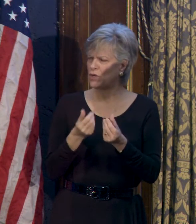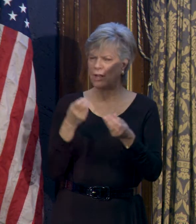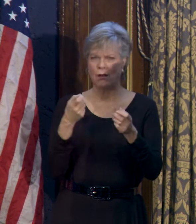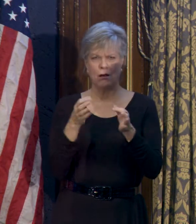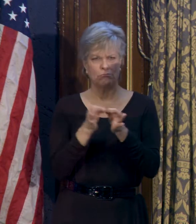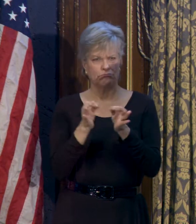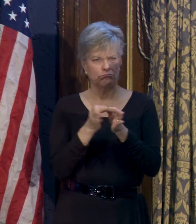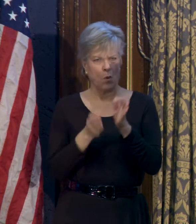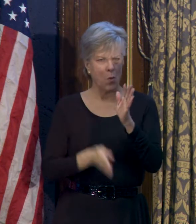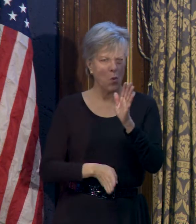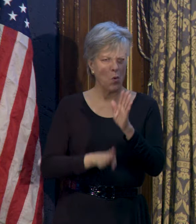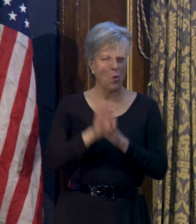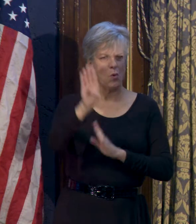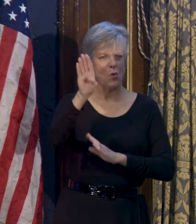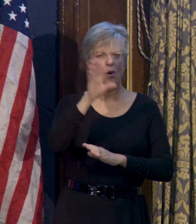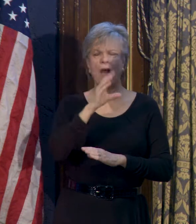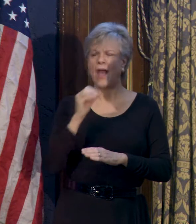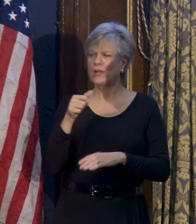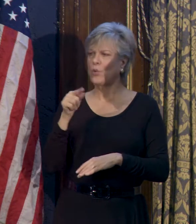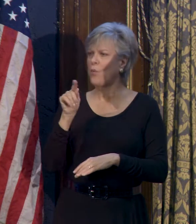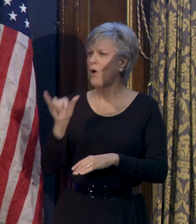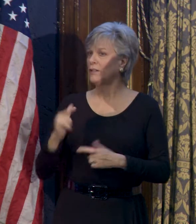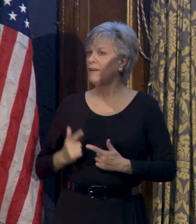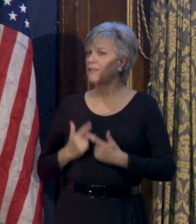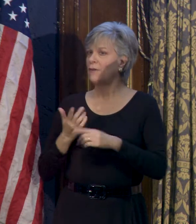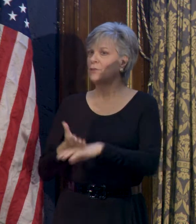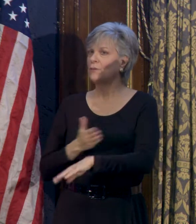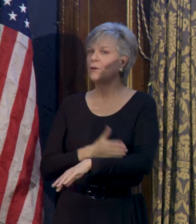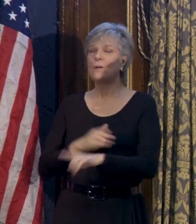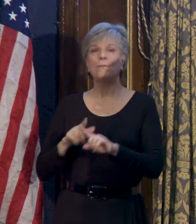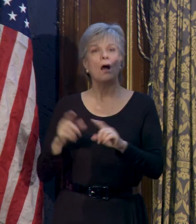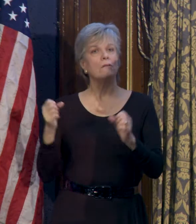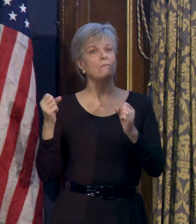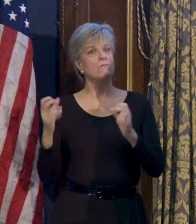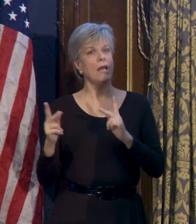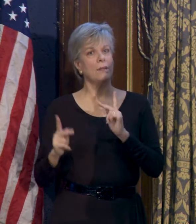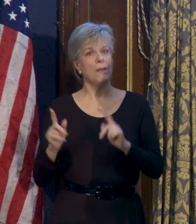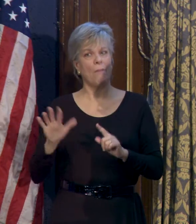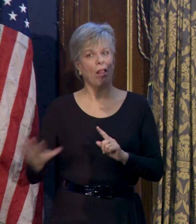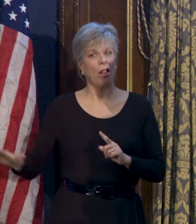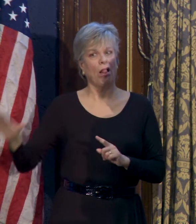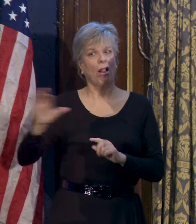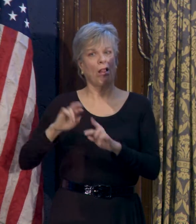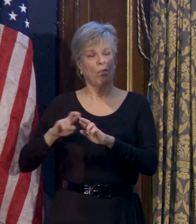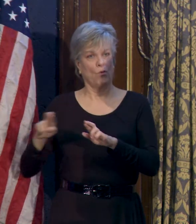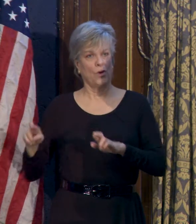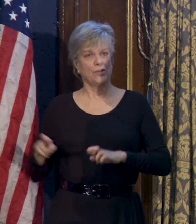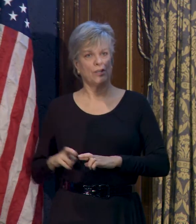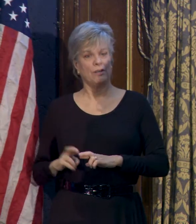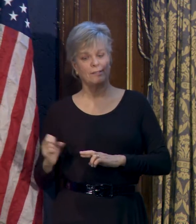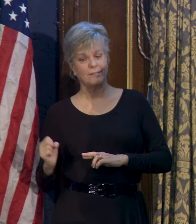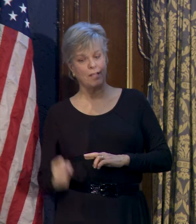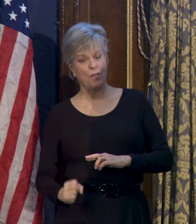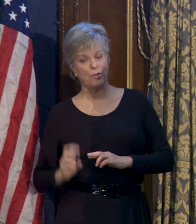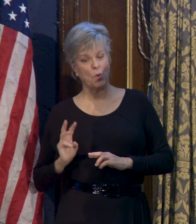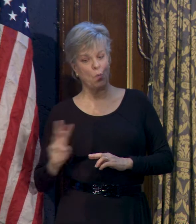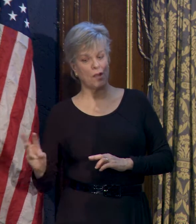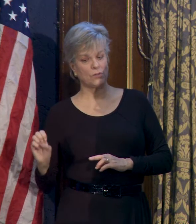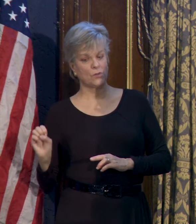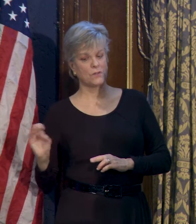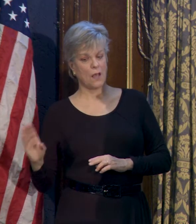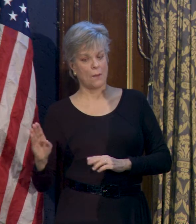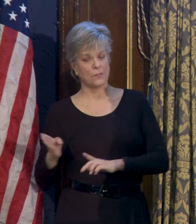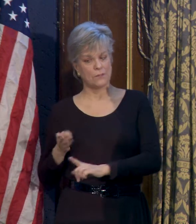improvements. However, a substantial portion of the region, particularly in the southern and western suburbs,